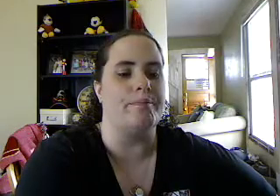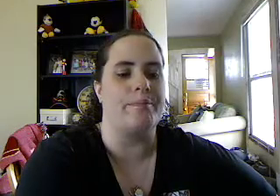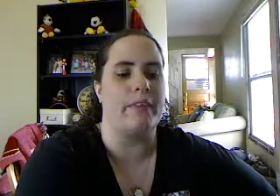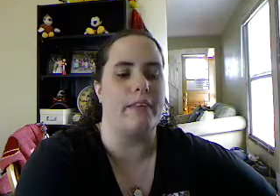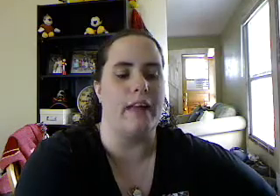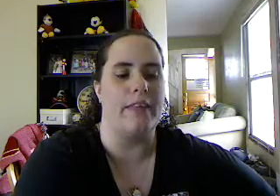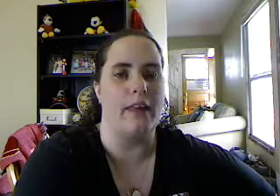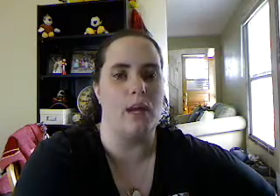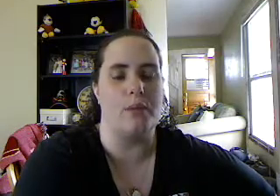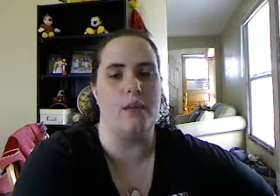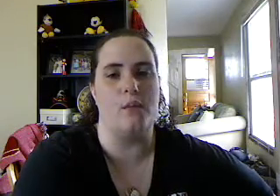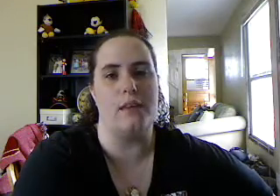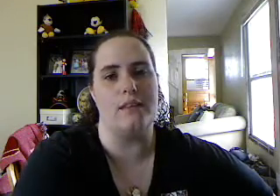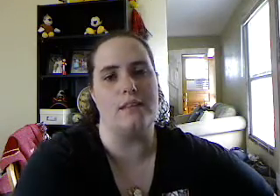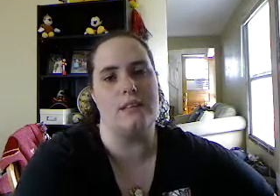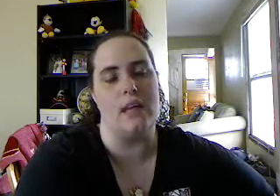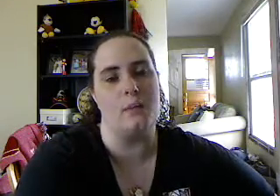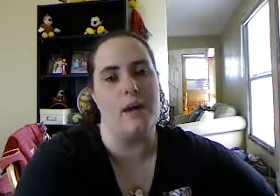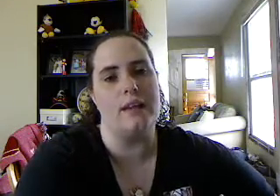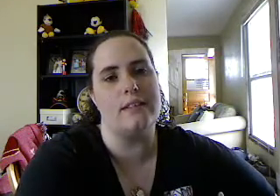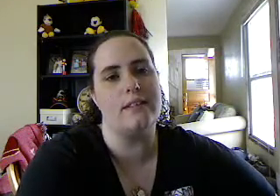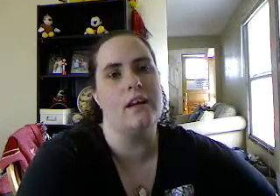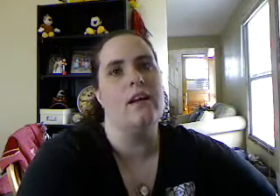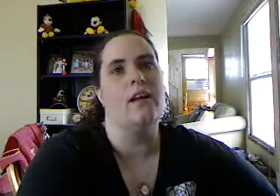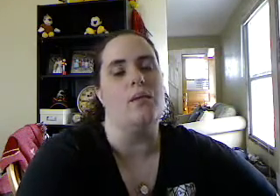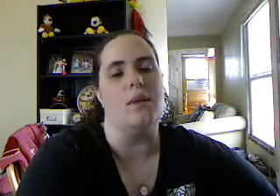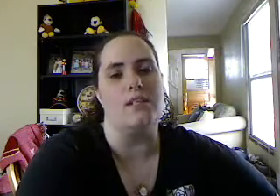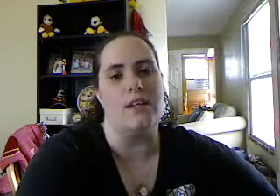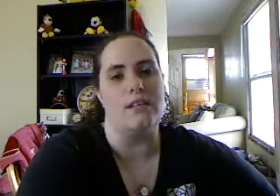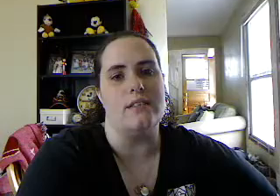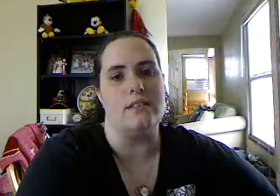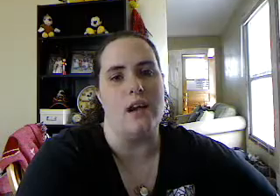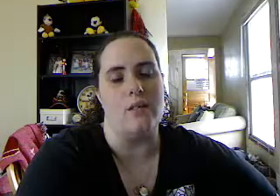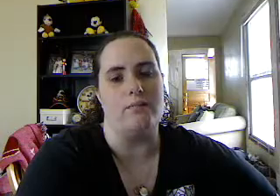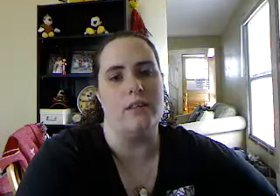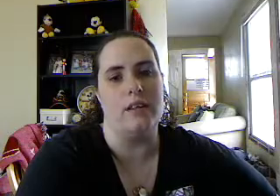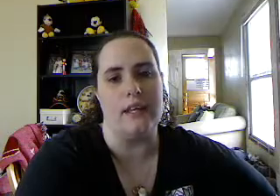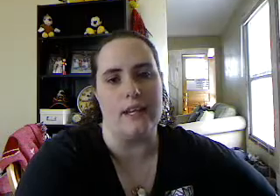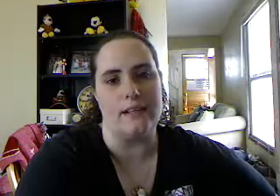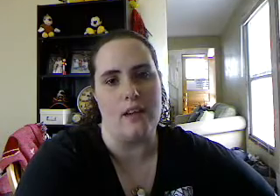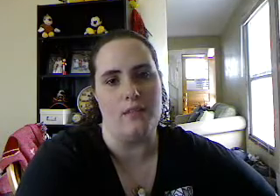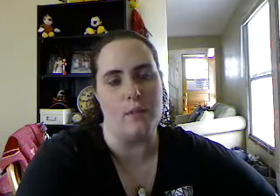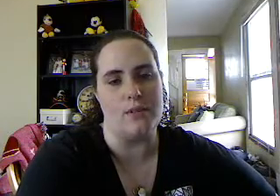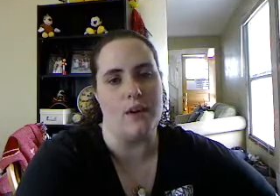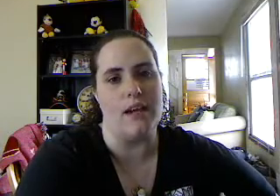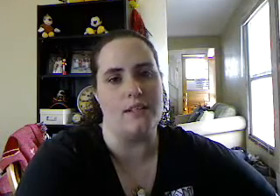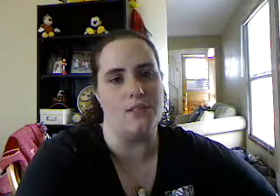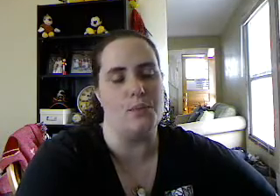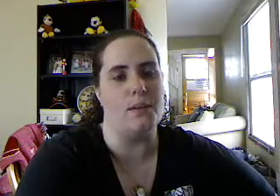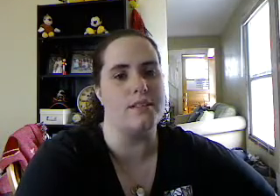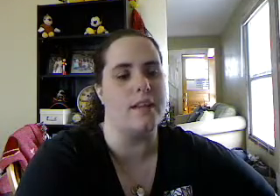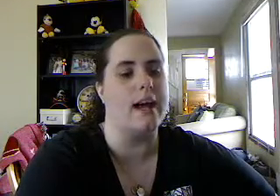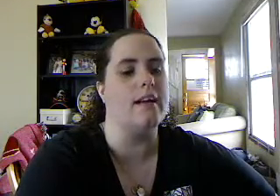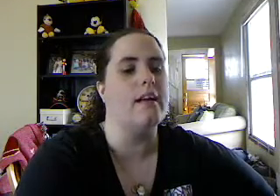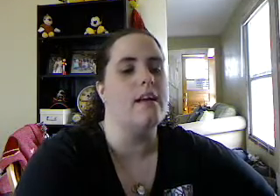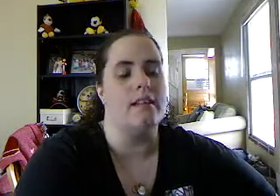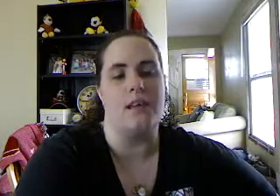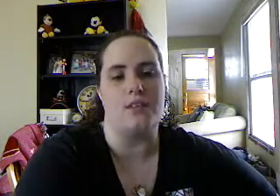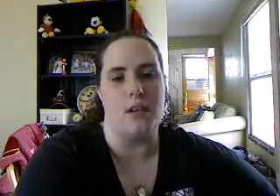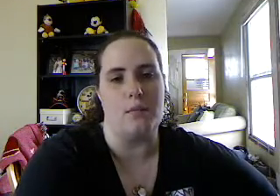And then they came in with Celebrex, which is, like, an anti-inflammatory. I took two pills of that. They also gave